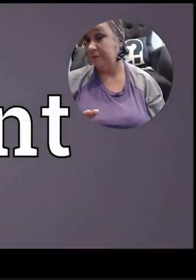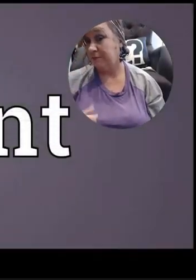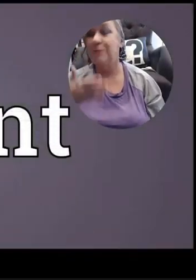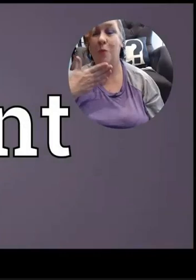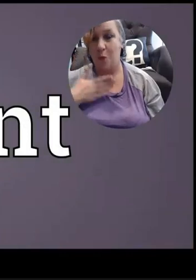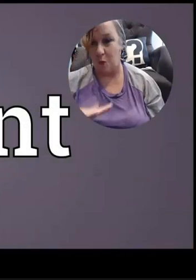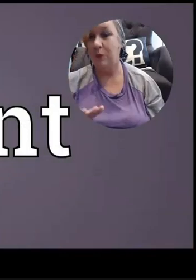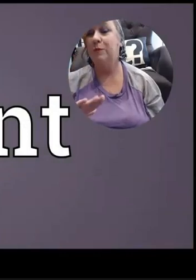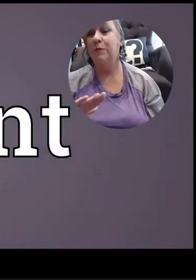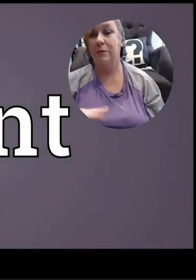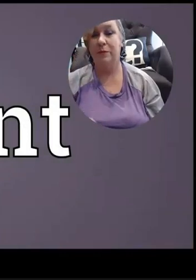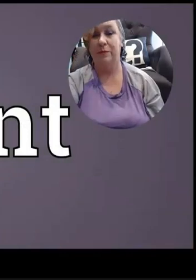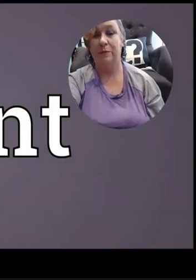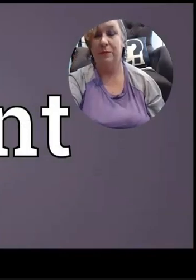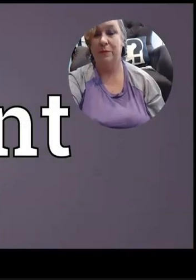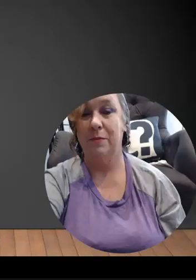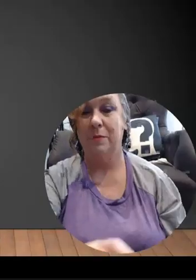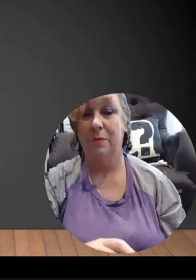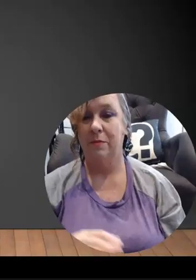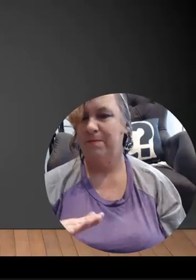Want. Want.